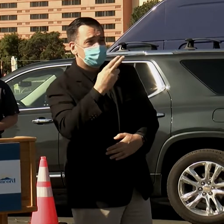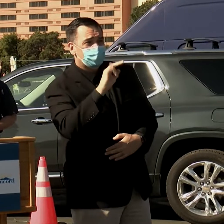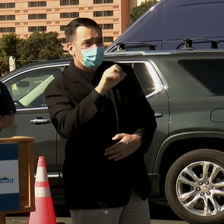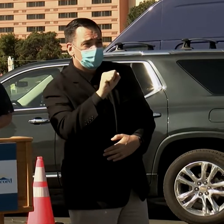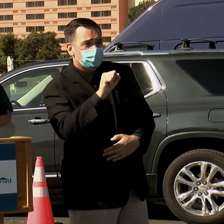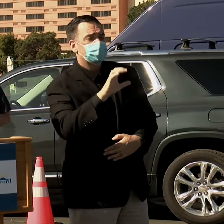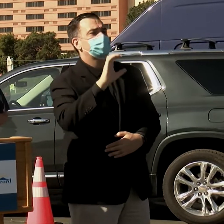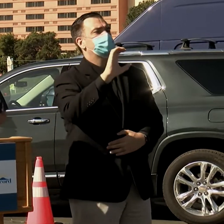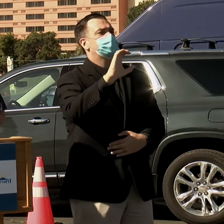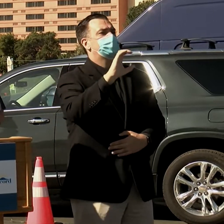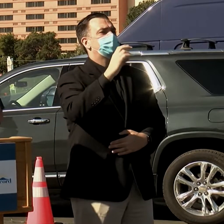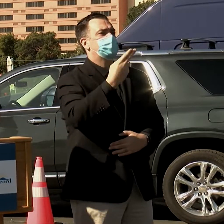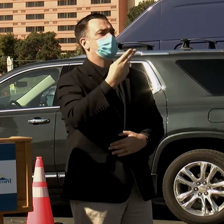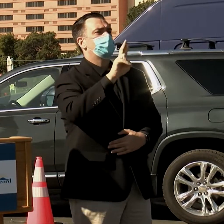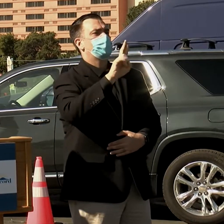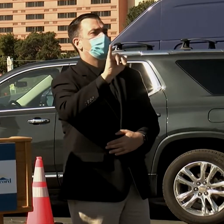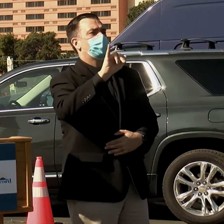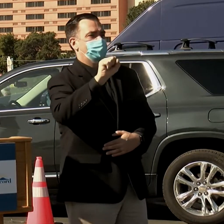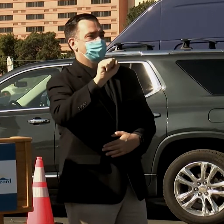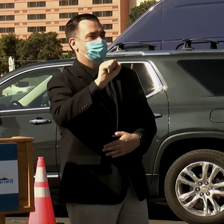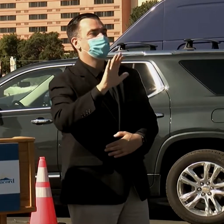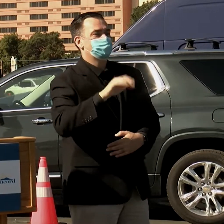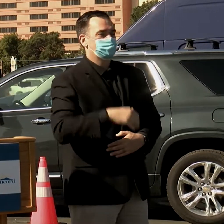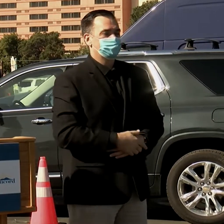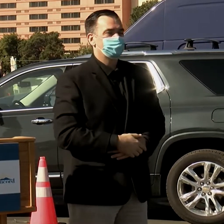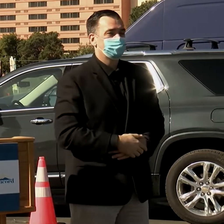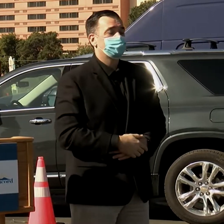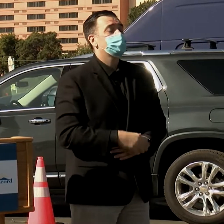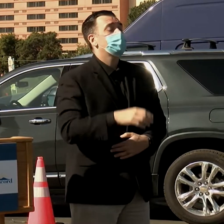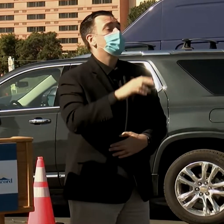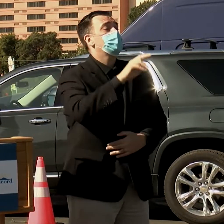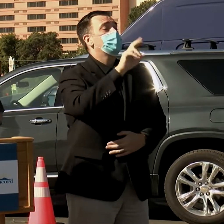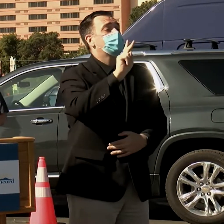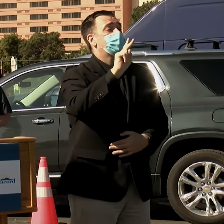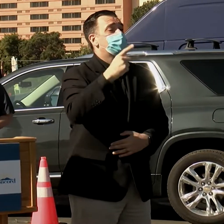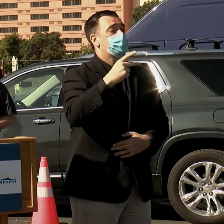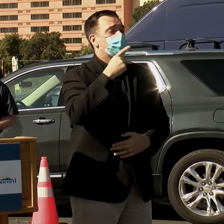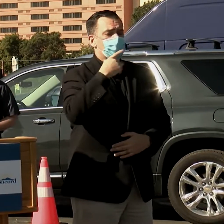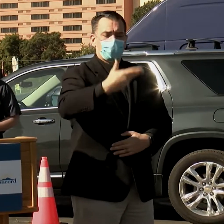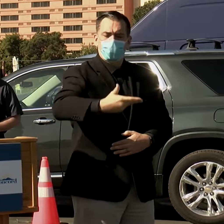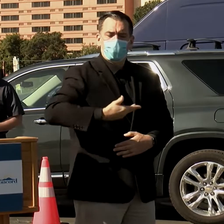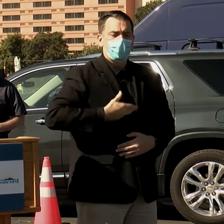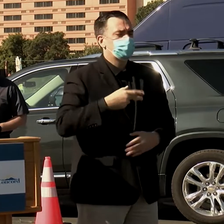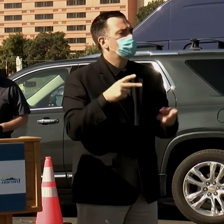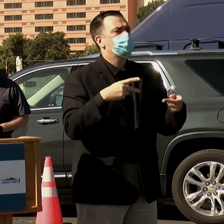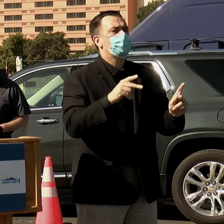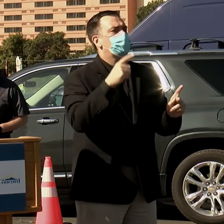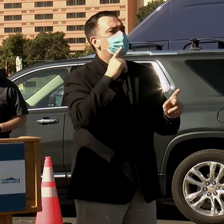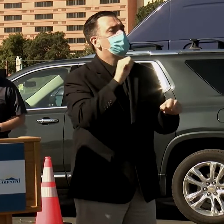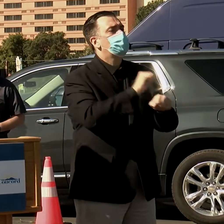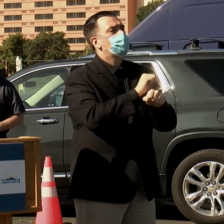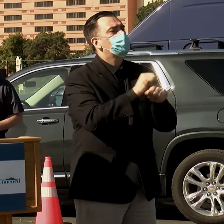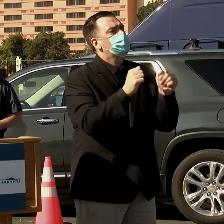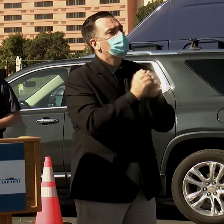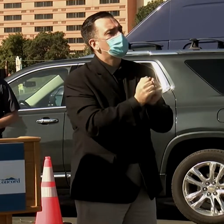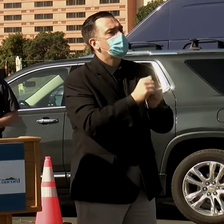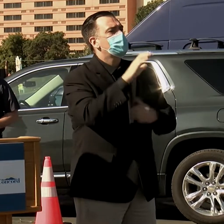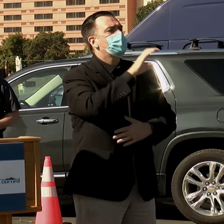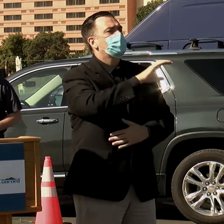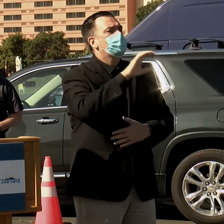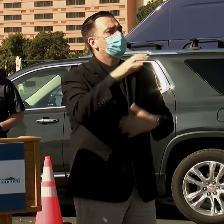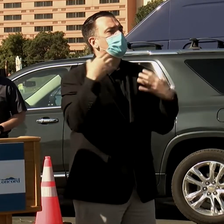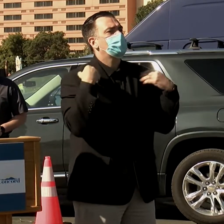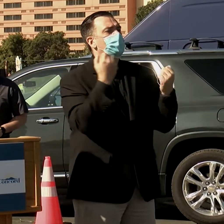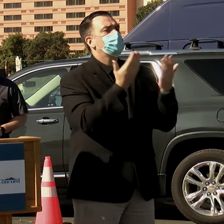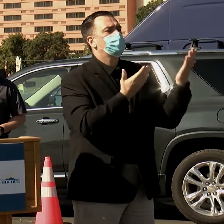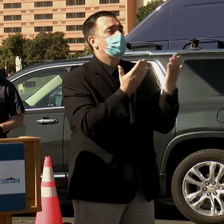C-H-R-I-S. Kaiser Permanente welcomes this opportunity to be working with Contra Costa Health Services